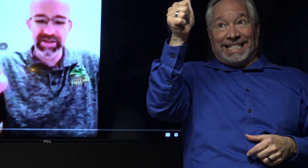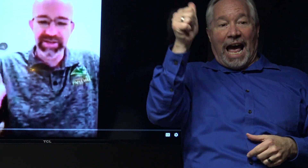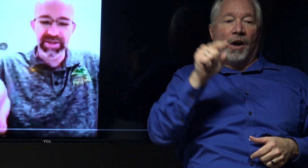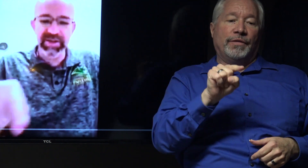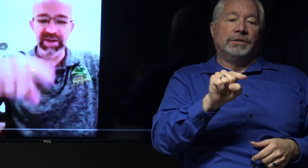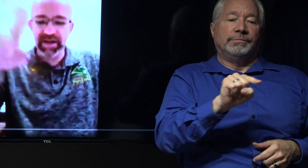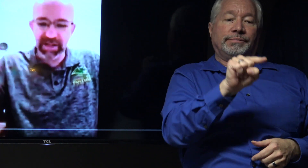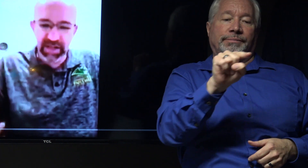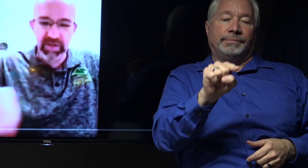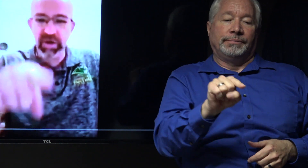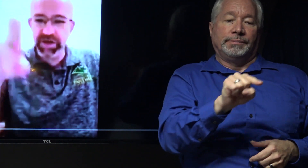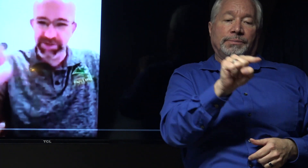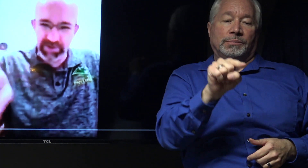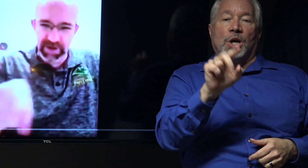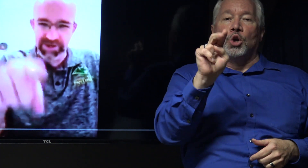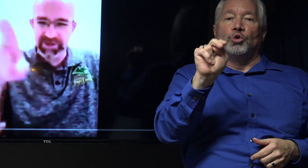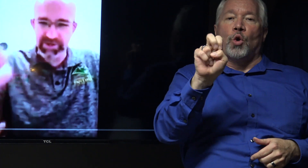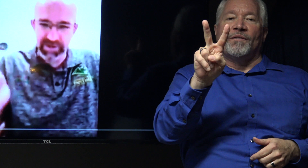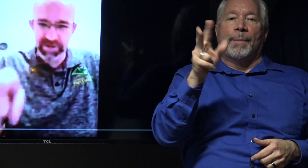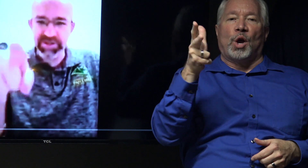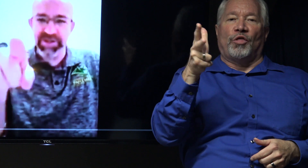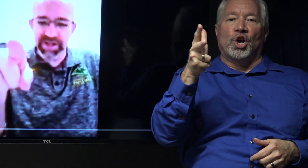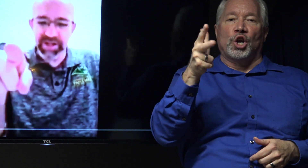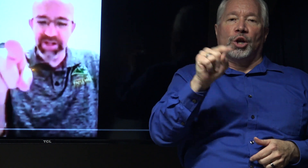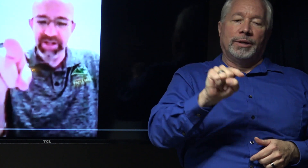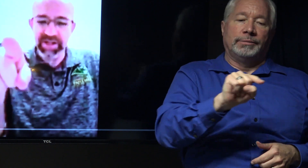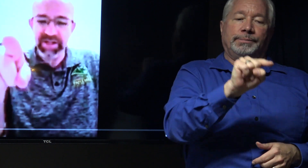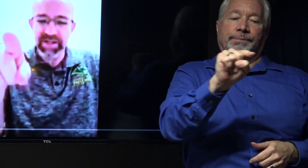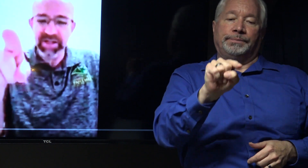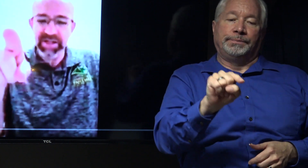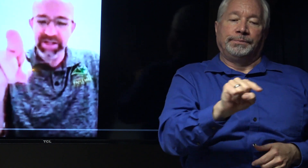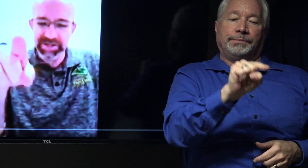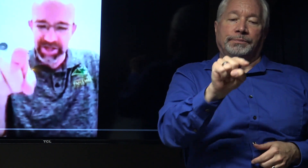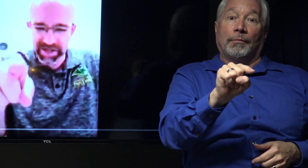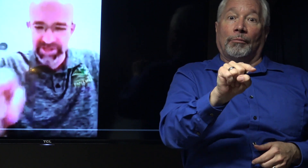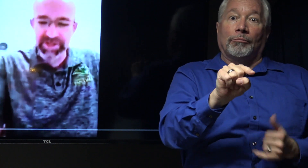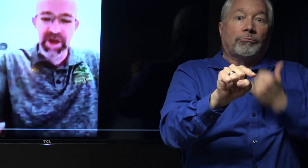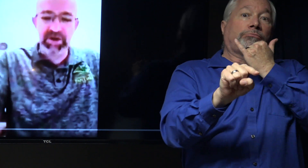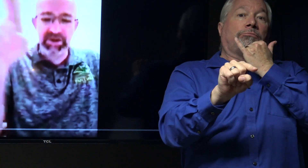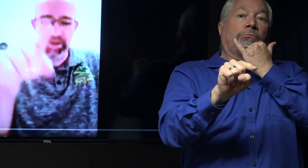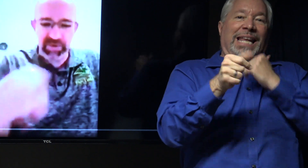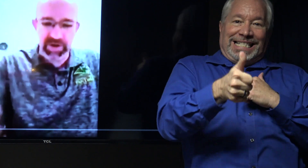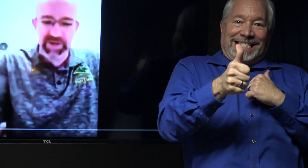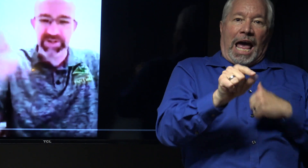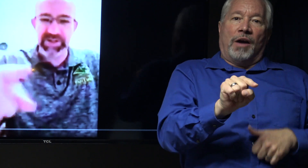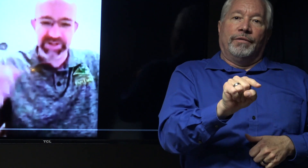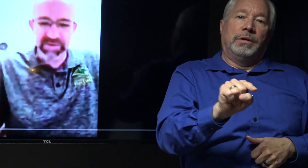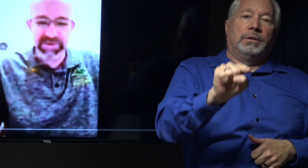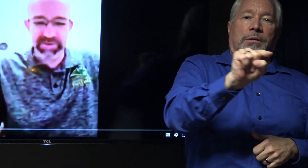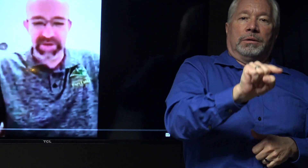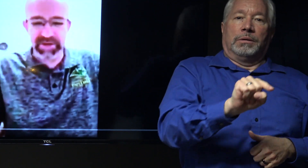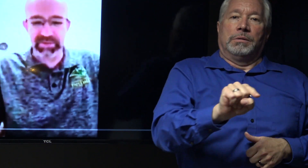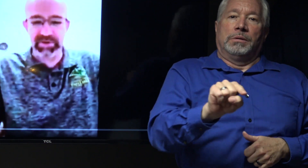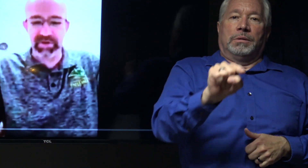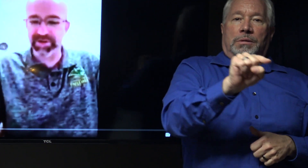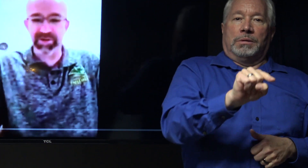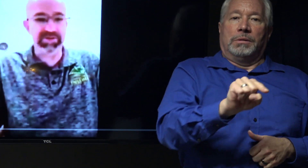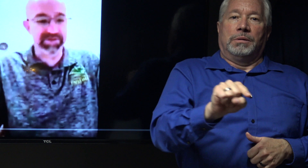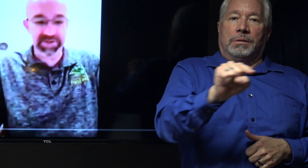in a clockwise direction. Suddenly, it changed it counterclockwise, and these images began to appear. I saw